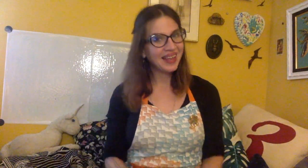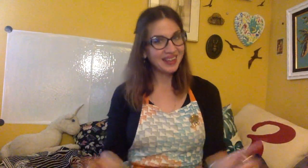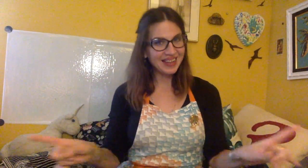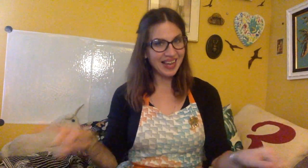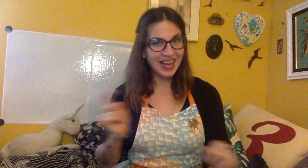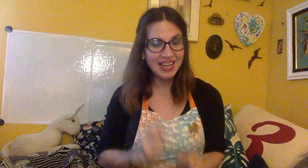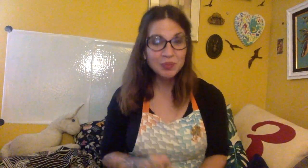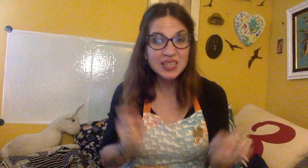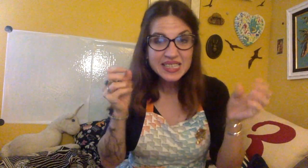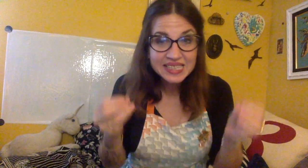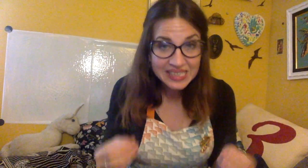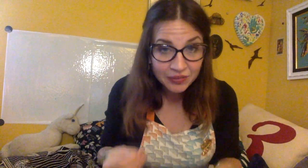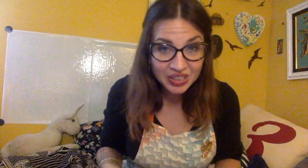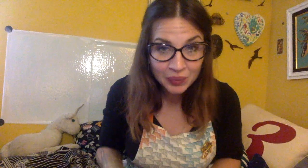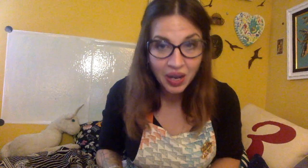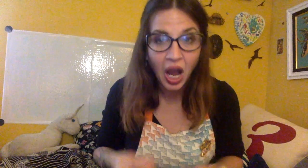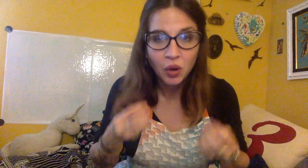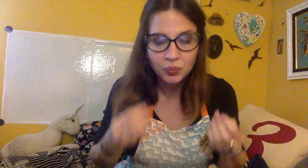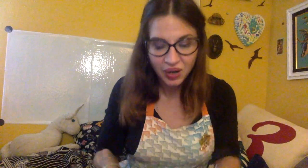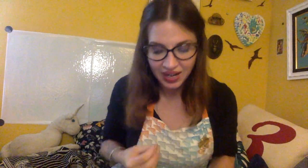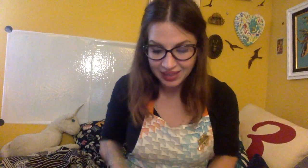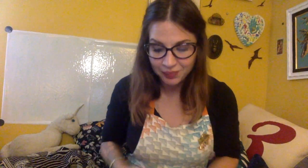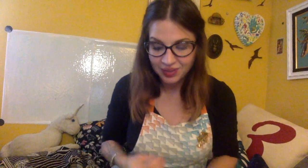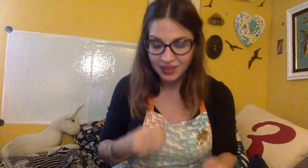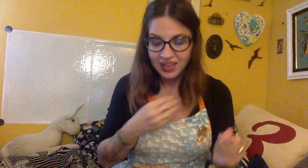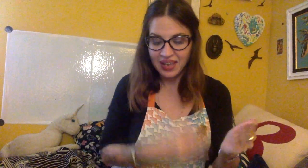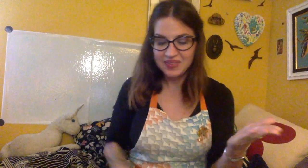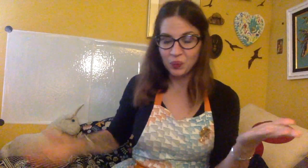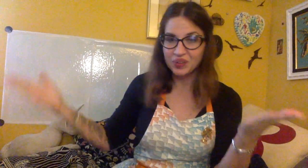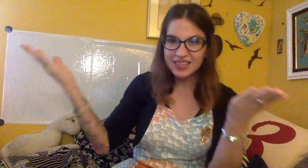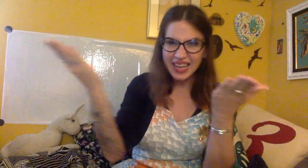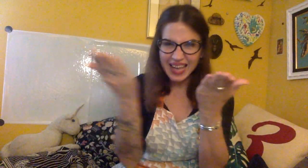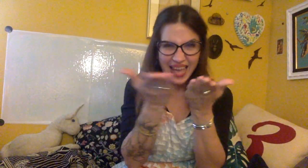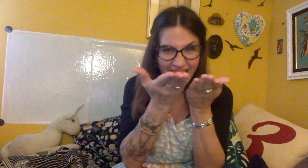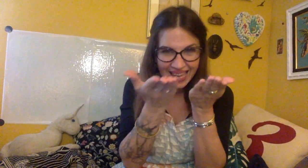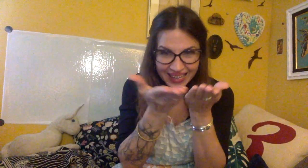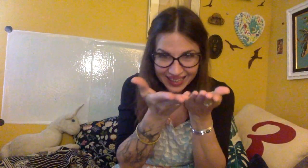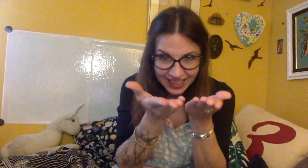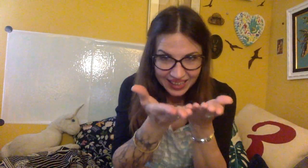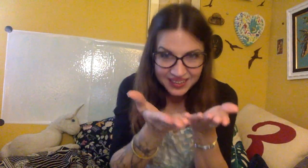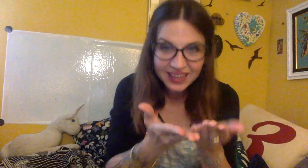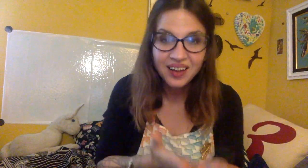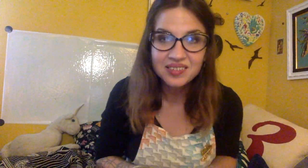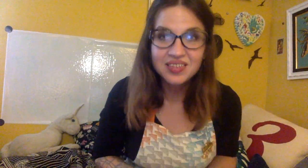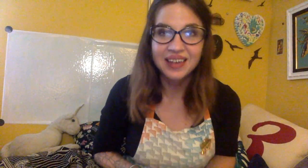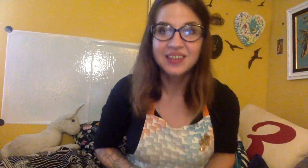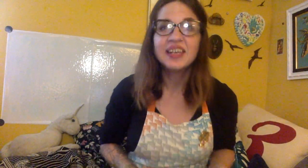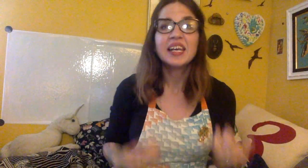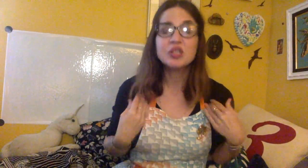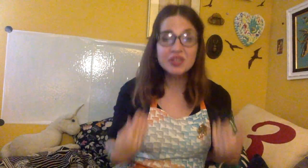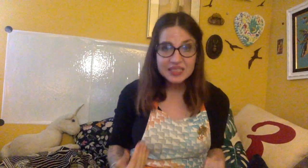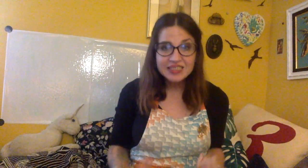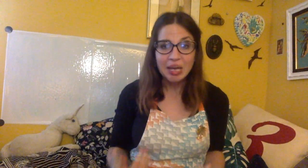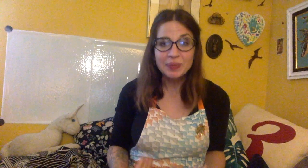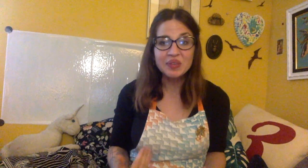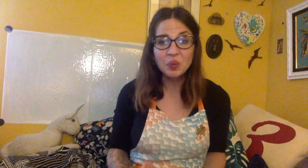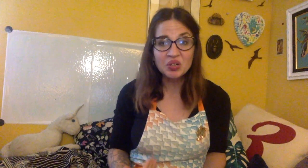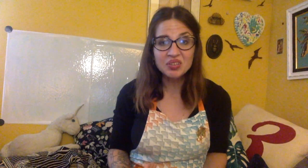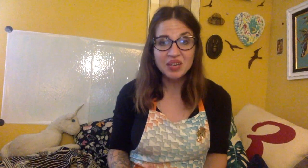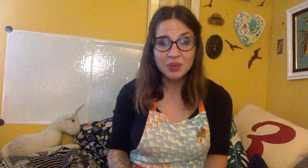And I'm going to give you a rhyme. And then we're going to add that onset. And you're going to tell me the words that we